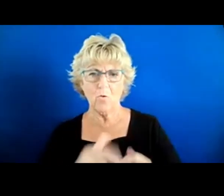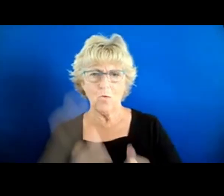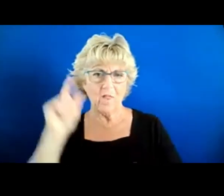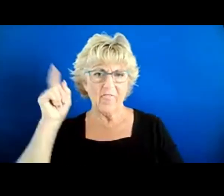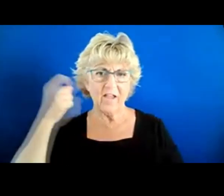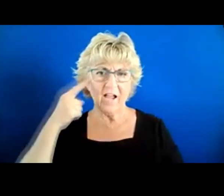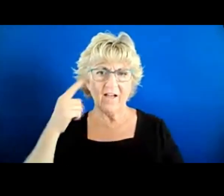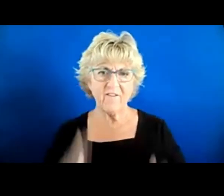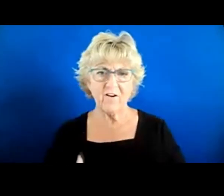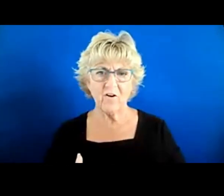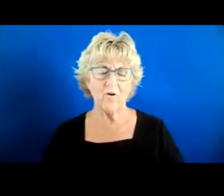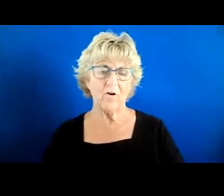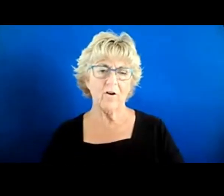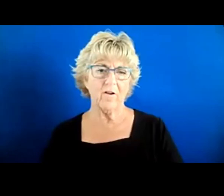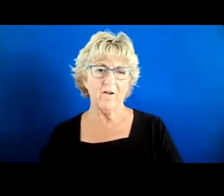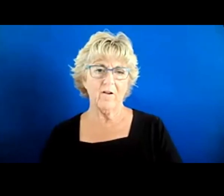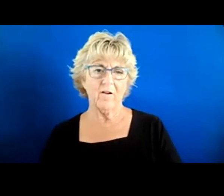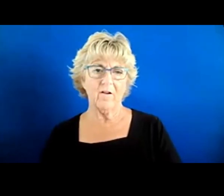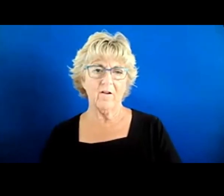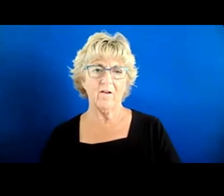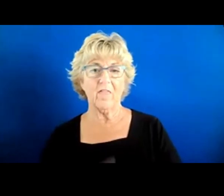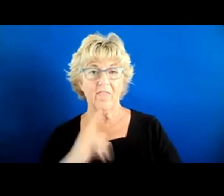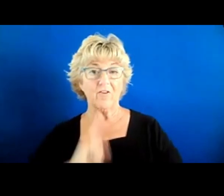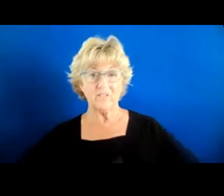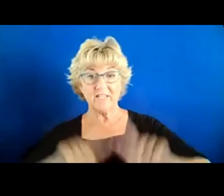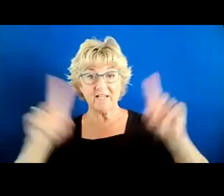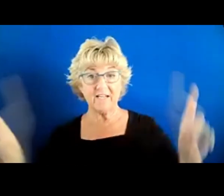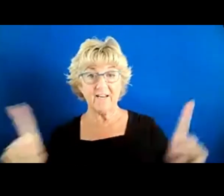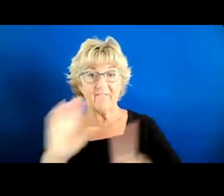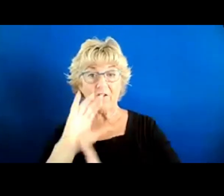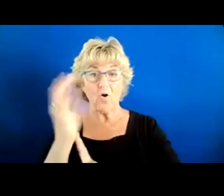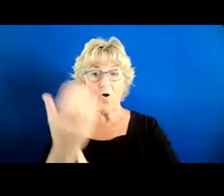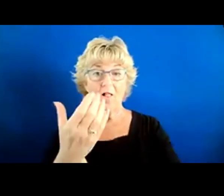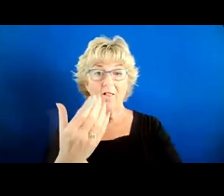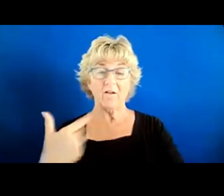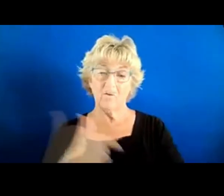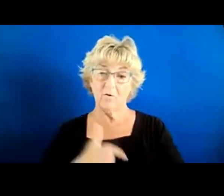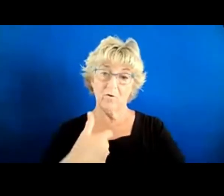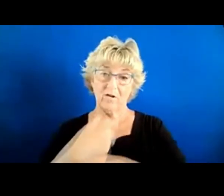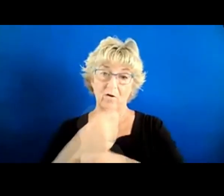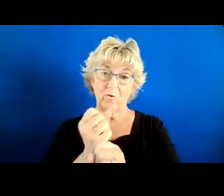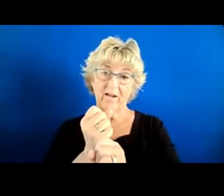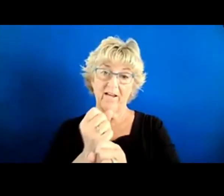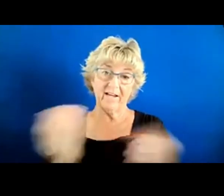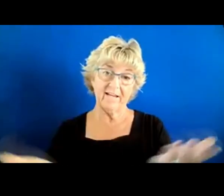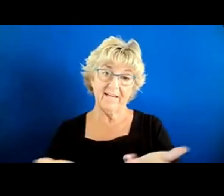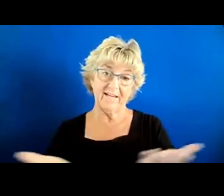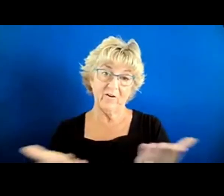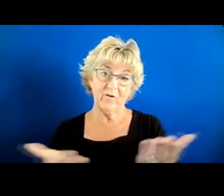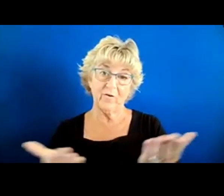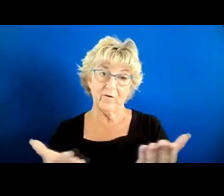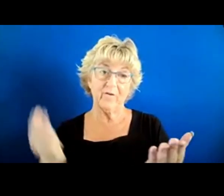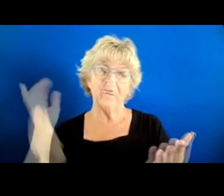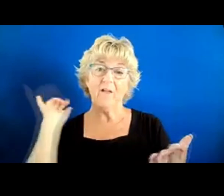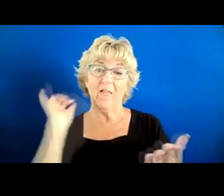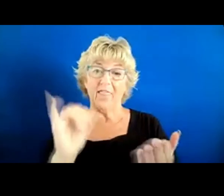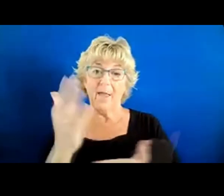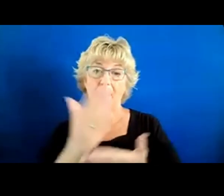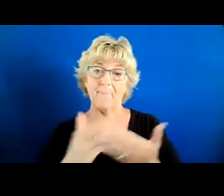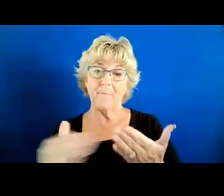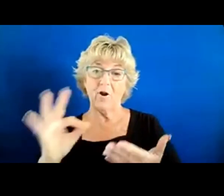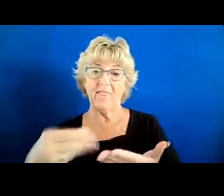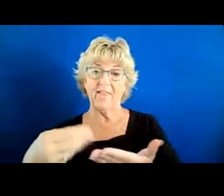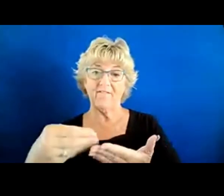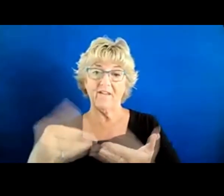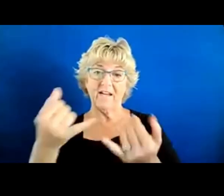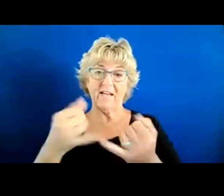So, I think there is a different culture that we've been able to create here. And that is part of the financial